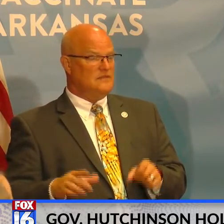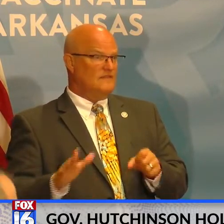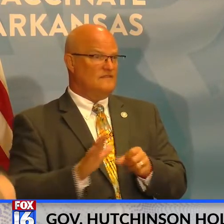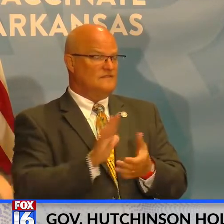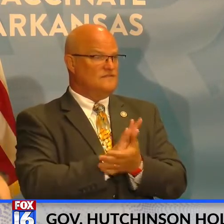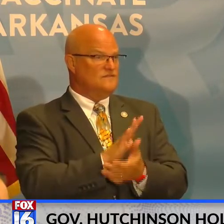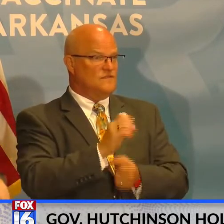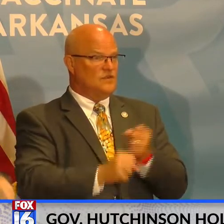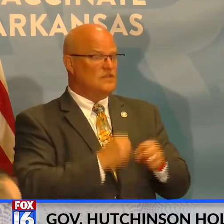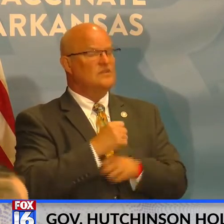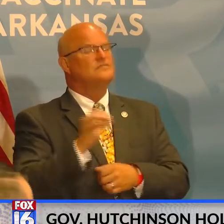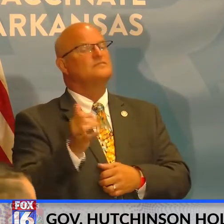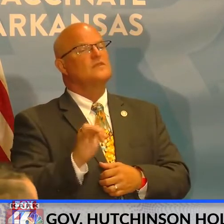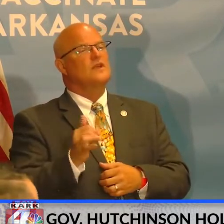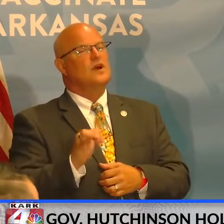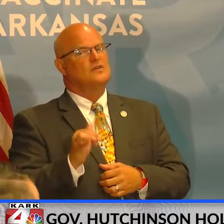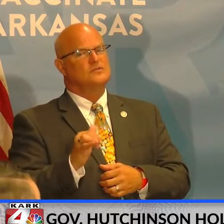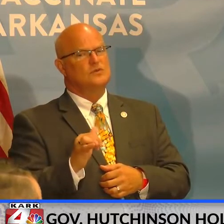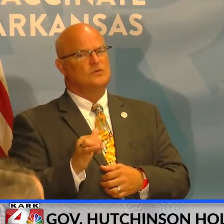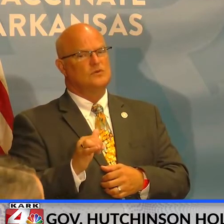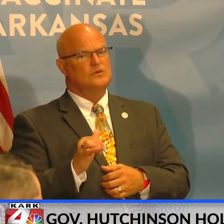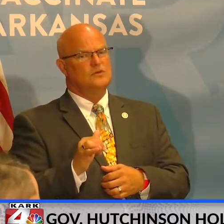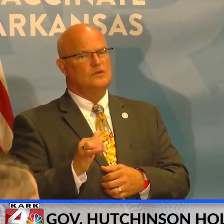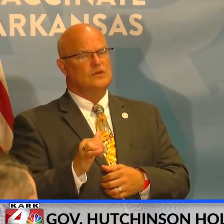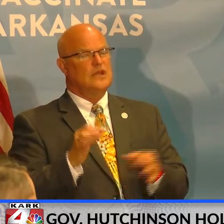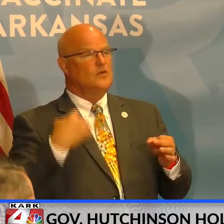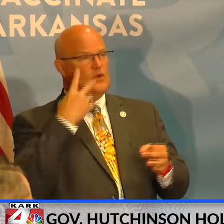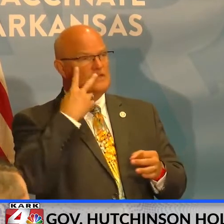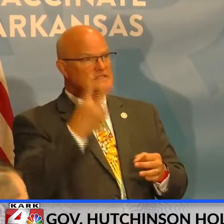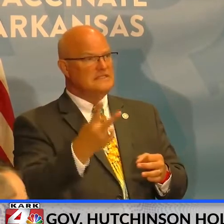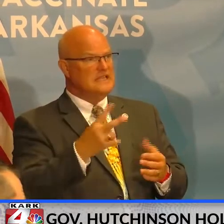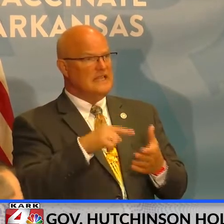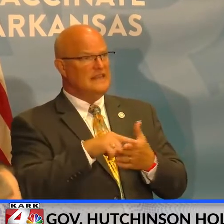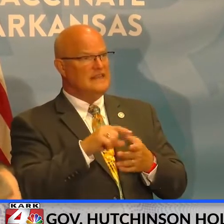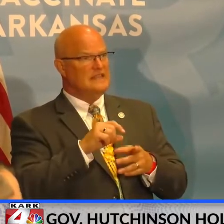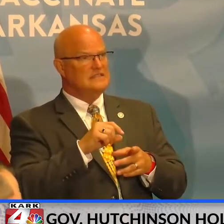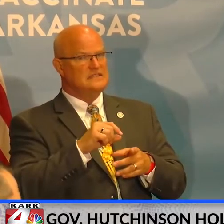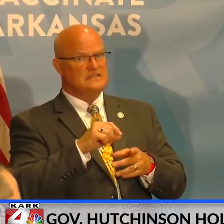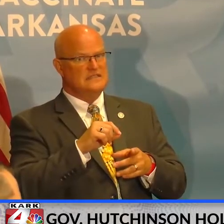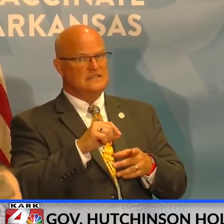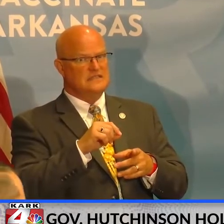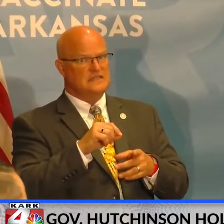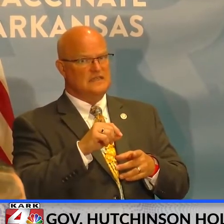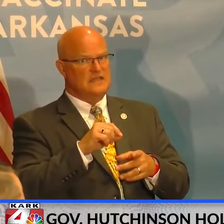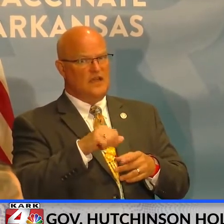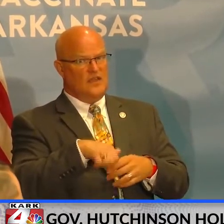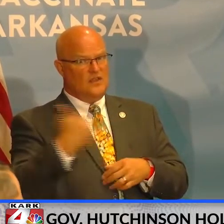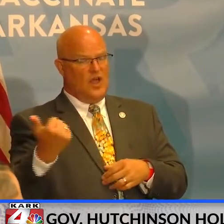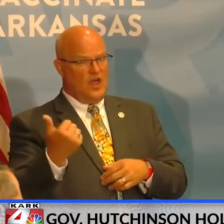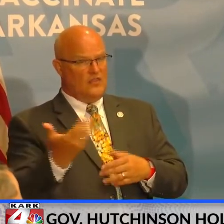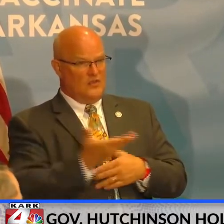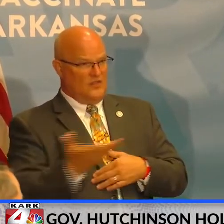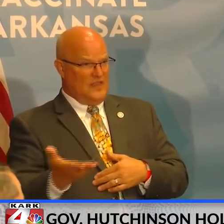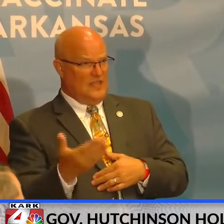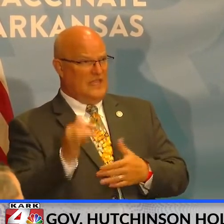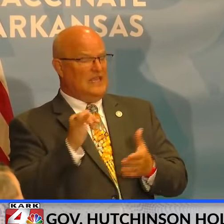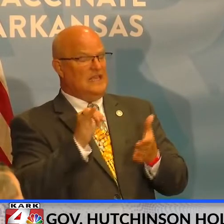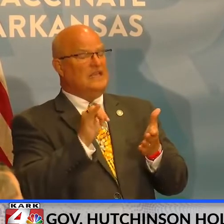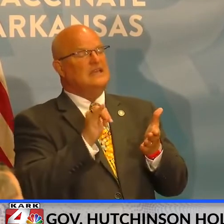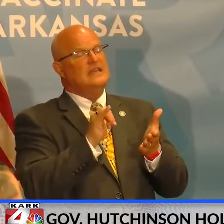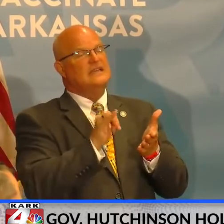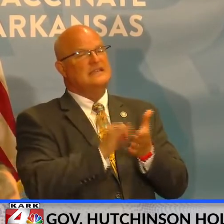year? And also, um, if we're going to see this escalation in cases, is there are there other measures that you're